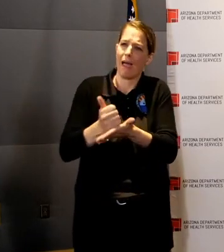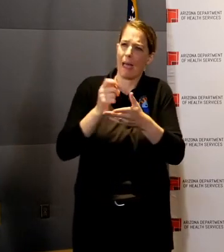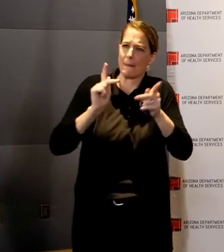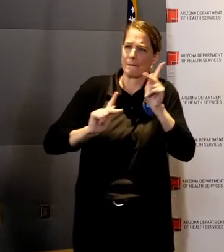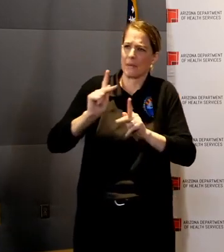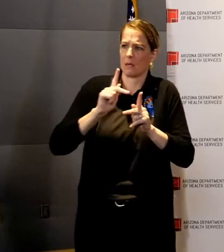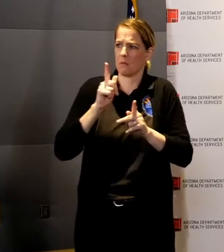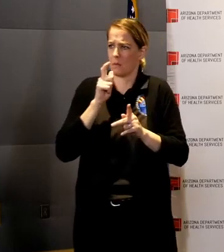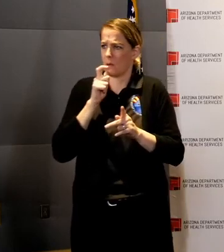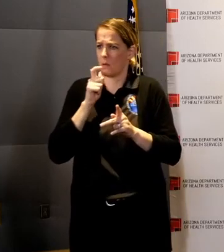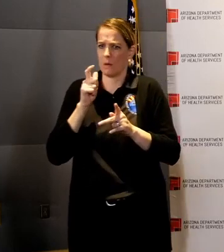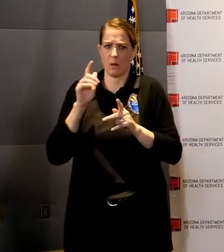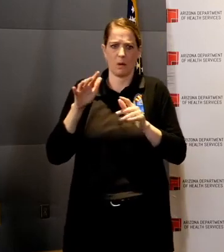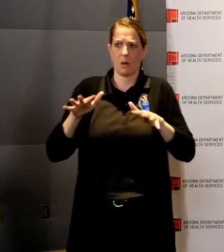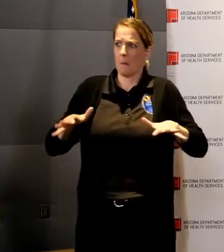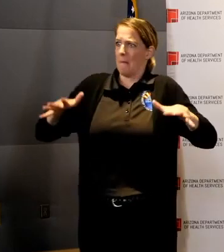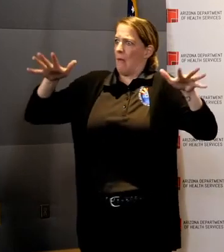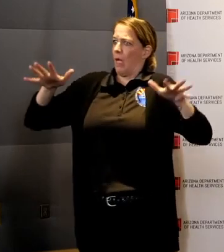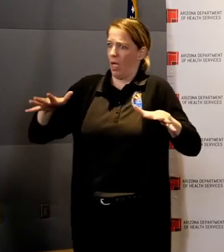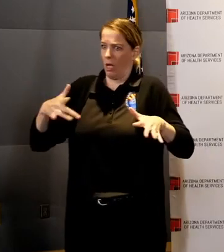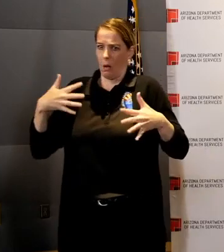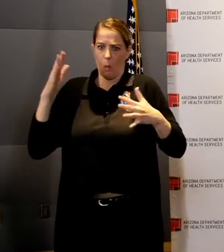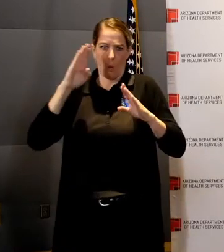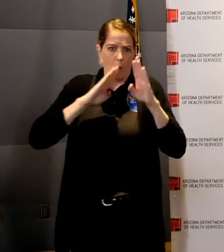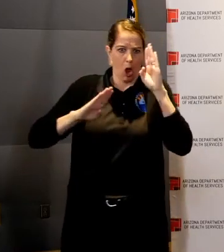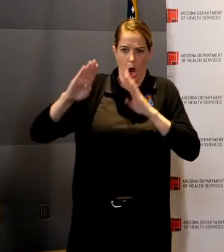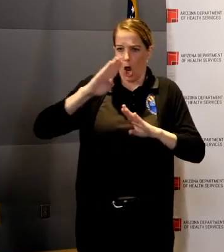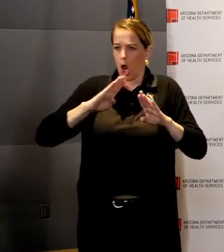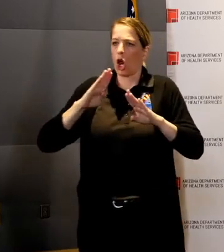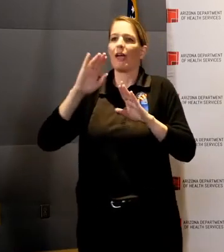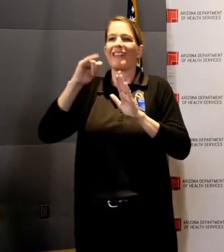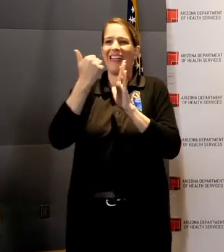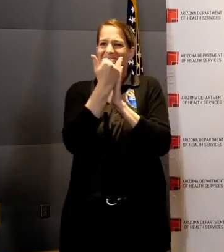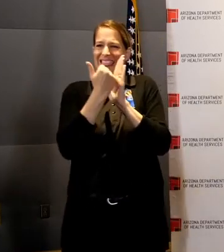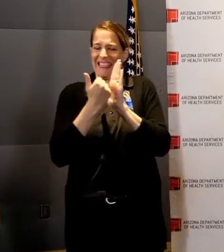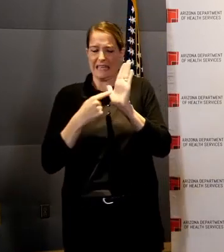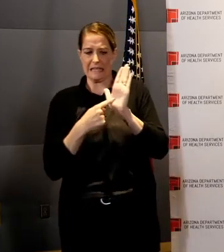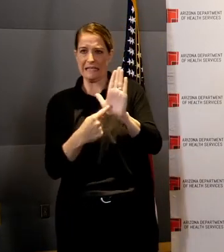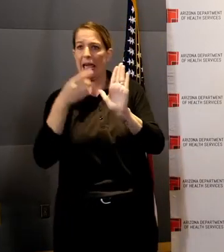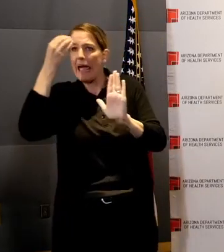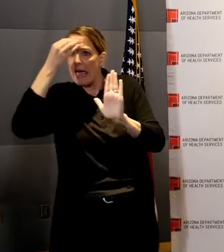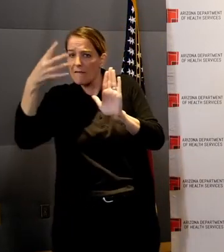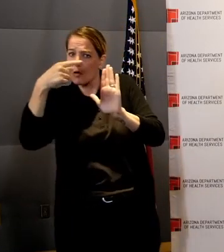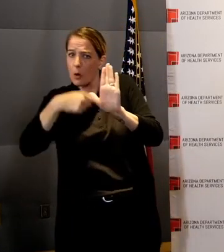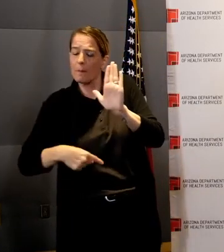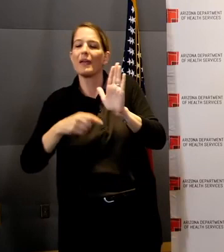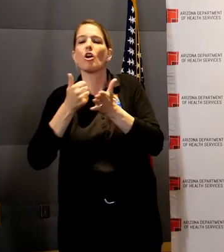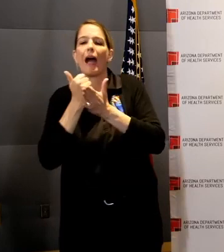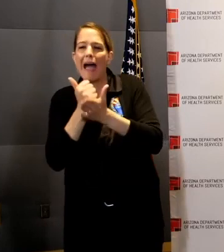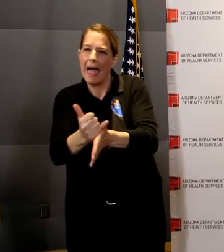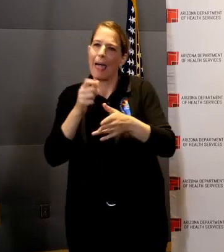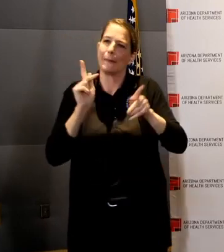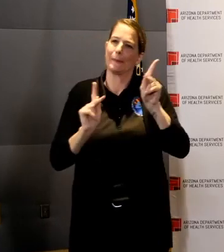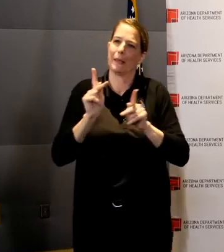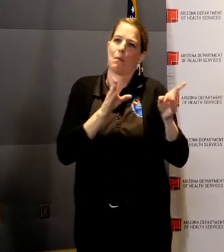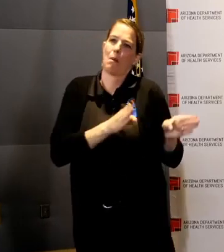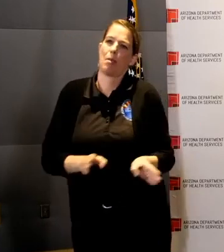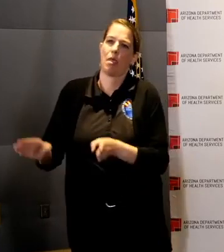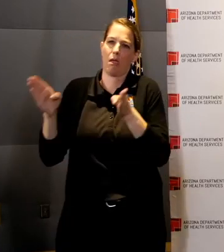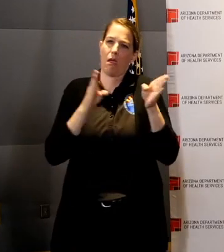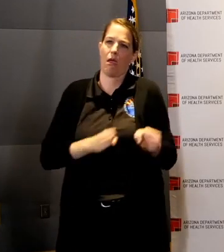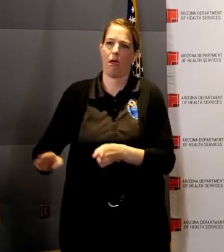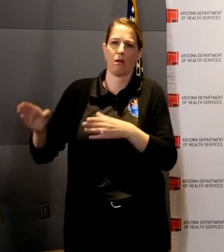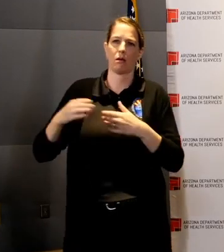these situations can plan ahead. Like I said, we're going to hope for the best, but we're, we're, we're going to prepare for,